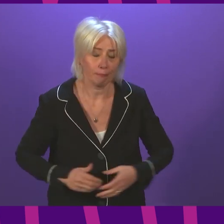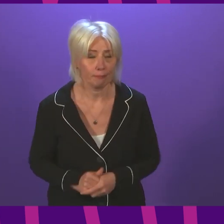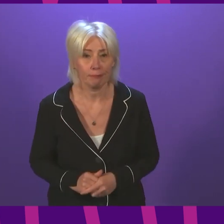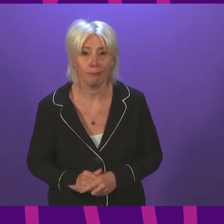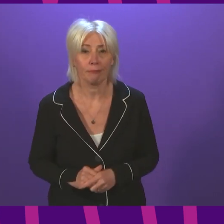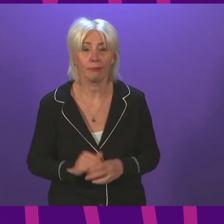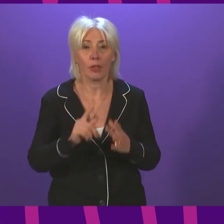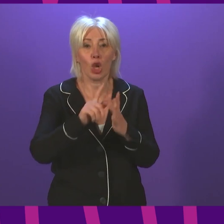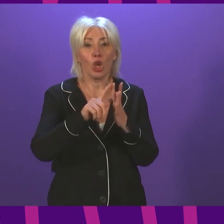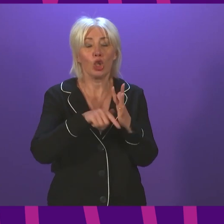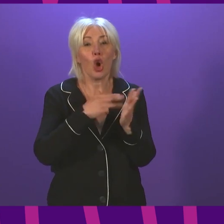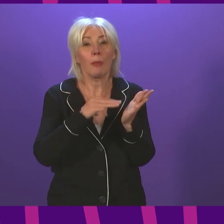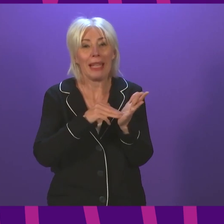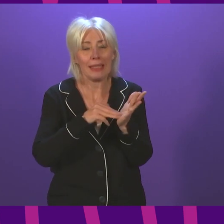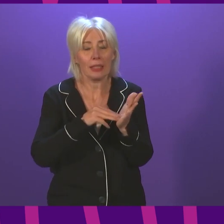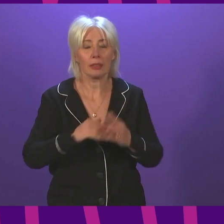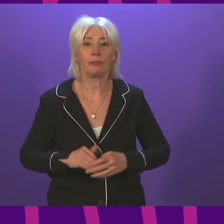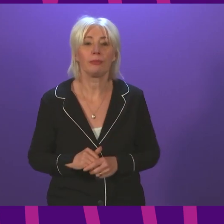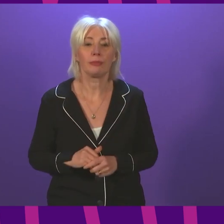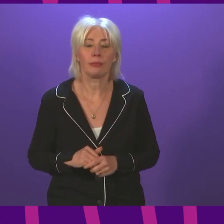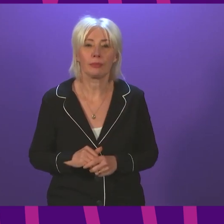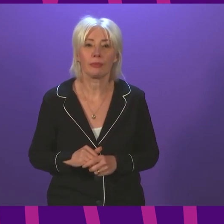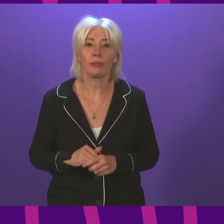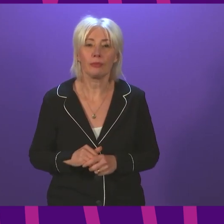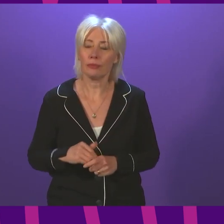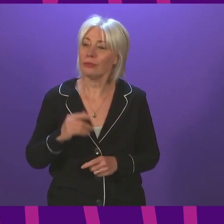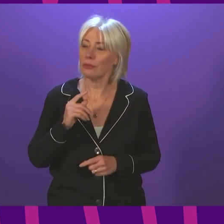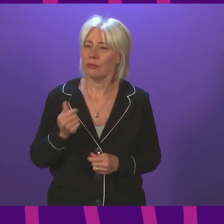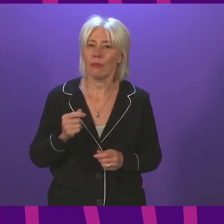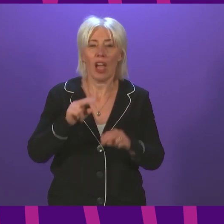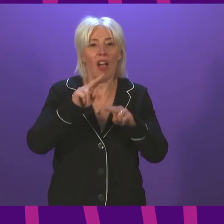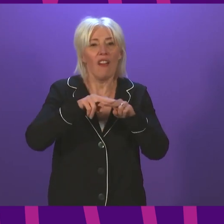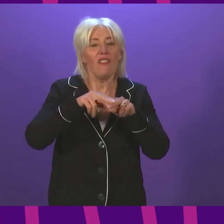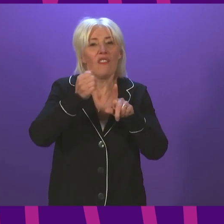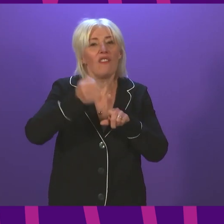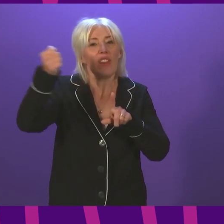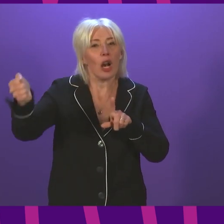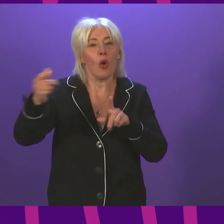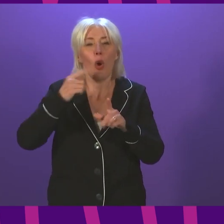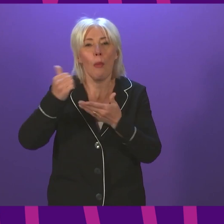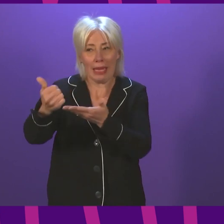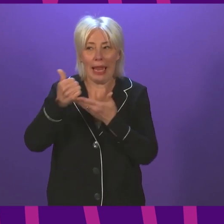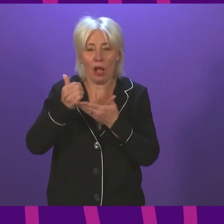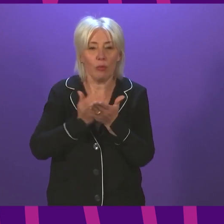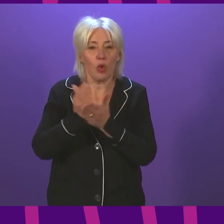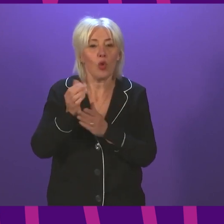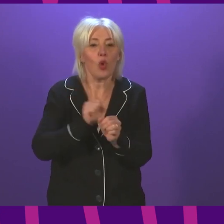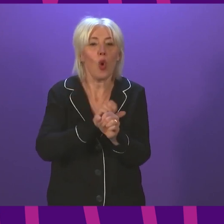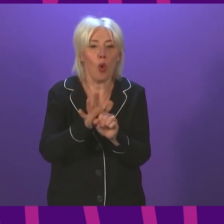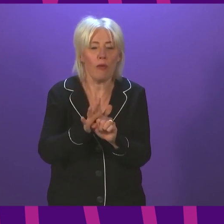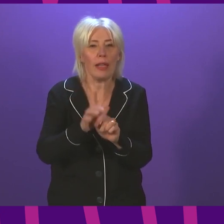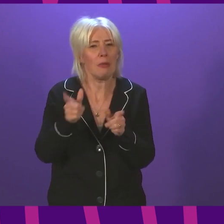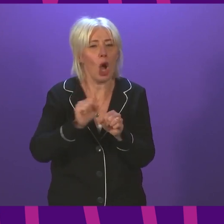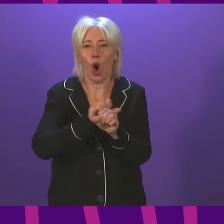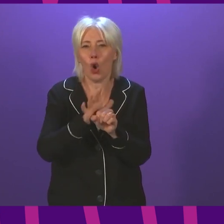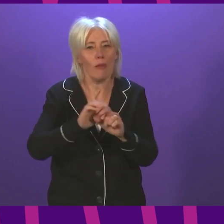call John Mason to be followed by Murdo Fraser. Thank you very much. The furlough scheme has helped us through COVID and yet COVID